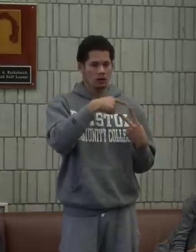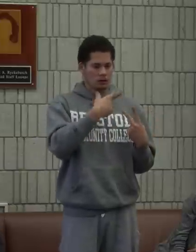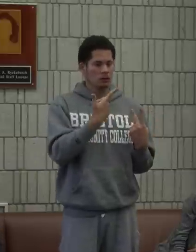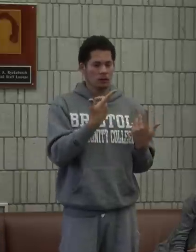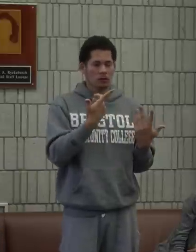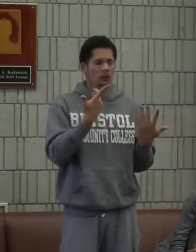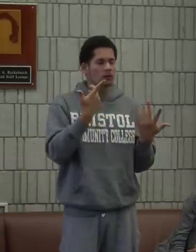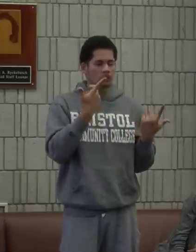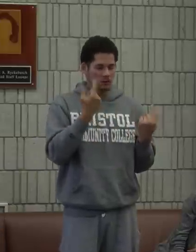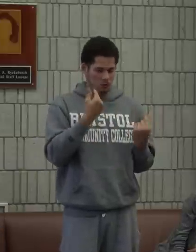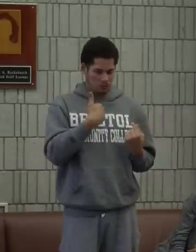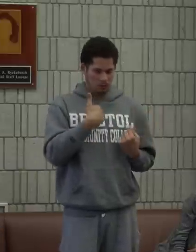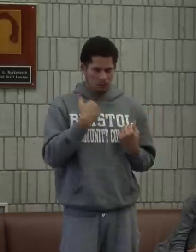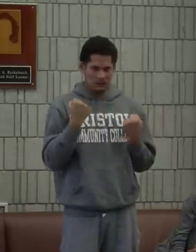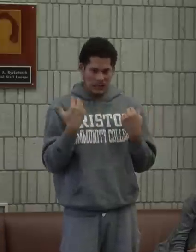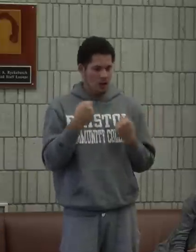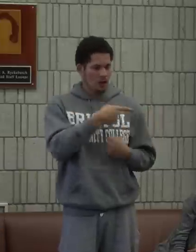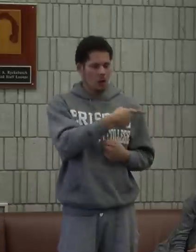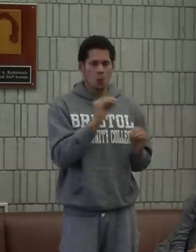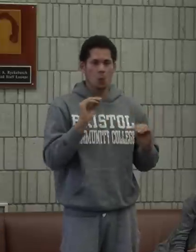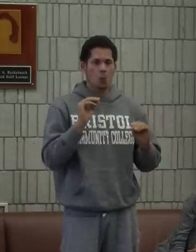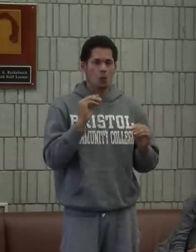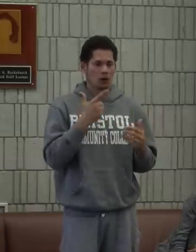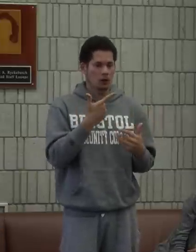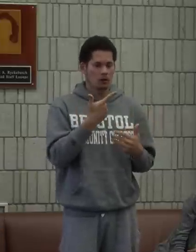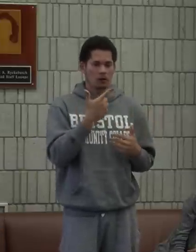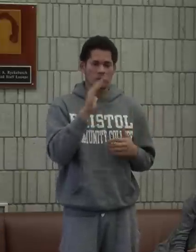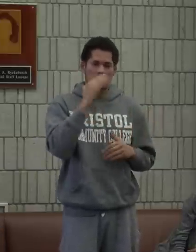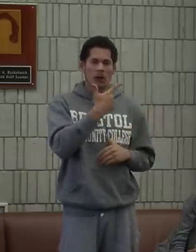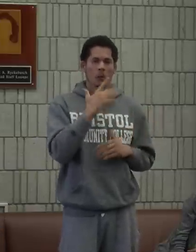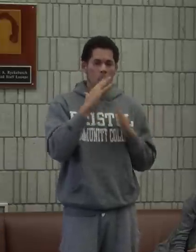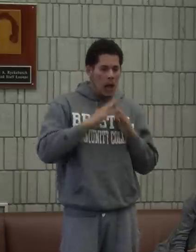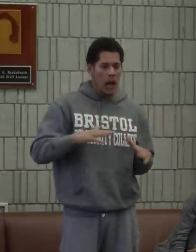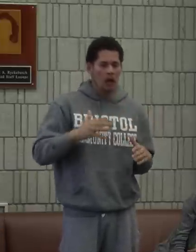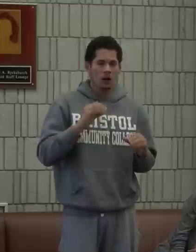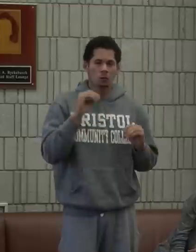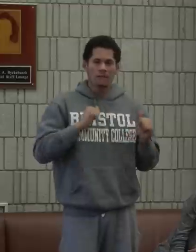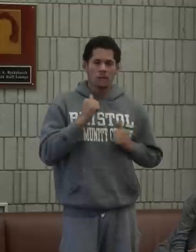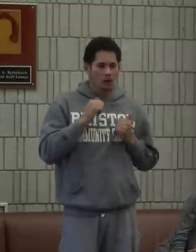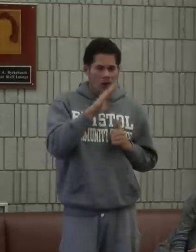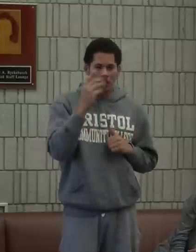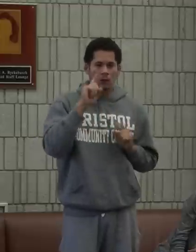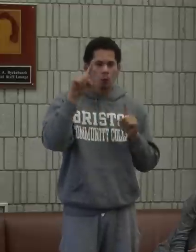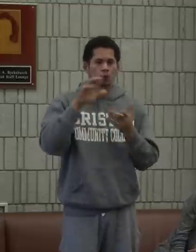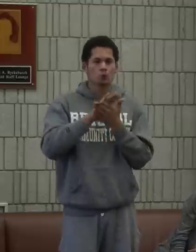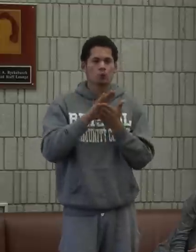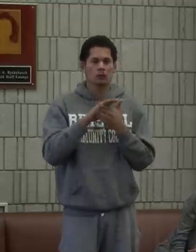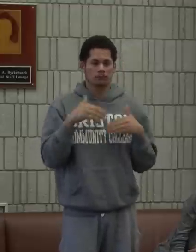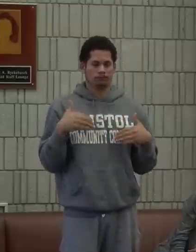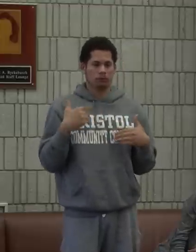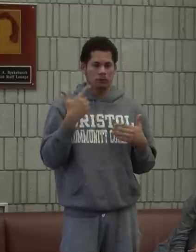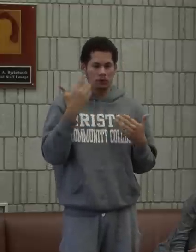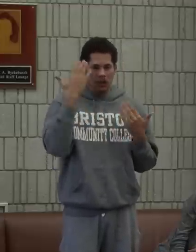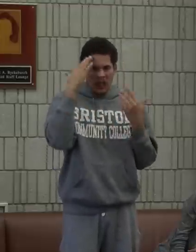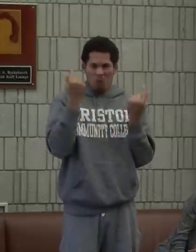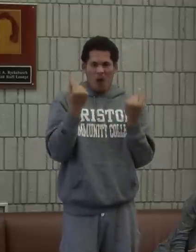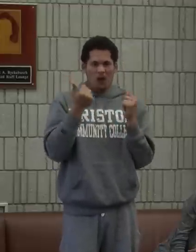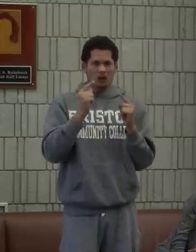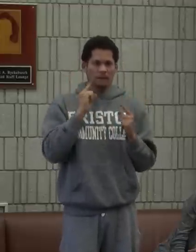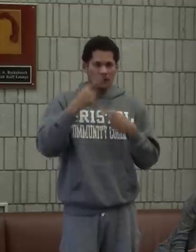So there were the two of us and I signed and she did it. She seemed quieter and she seemed a